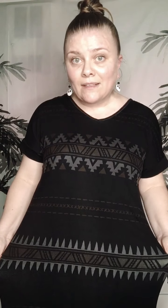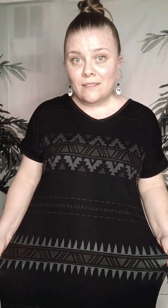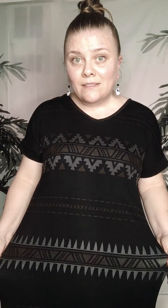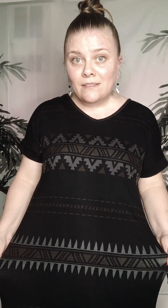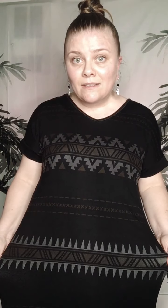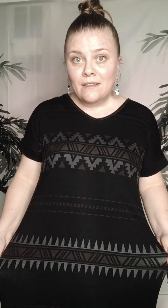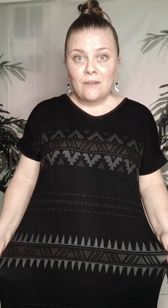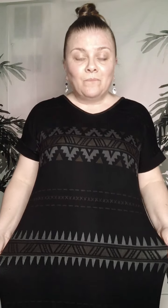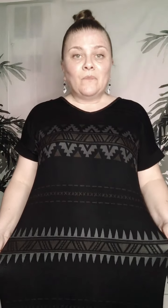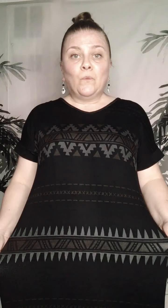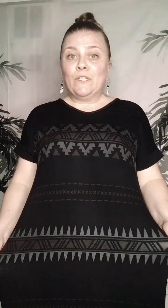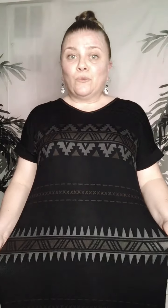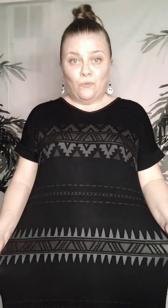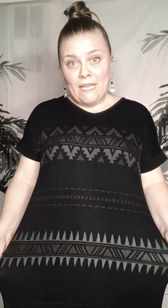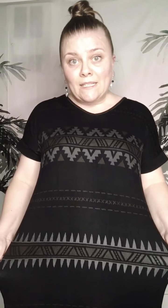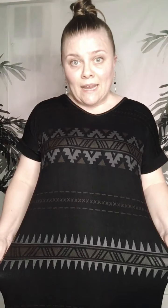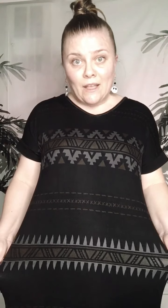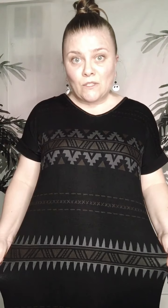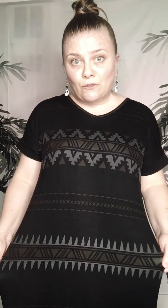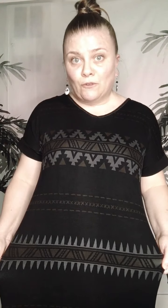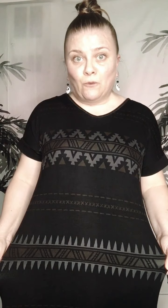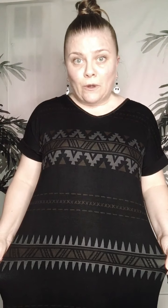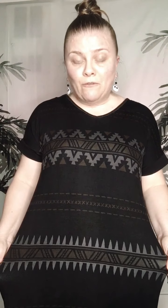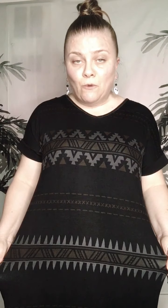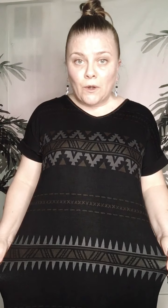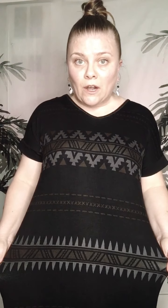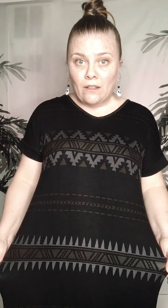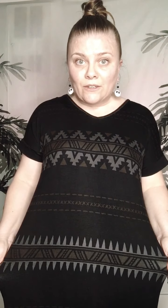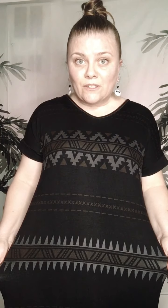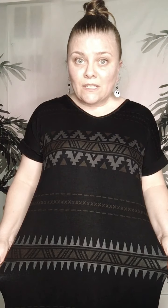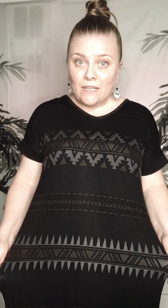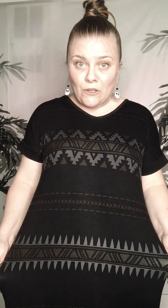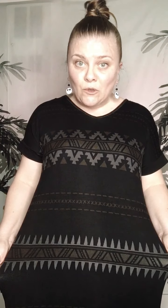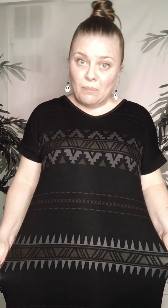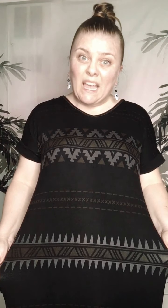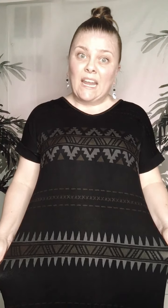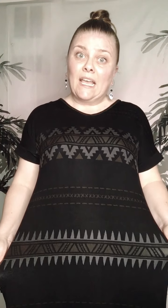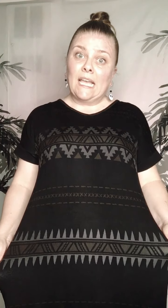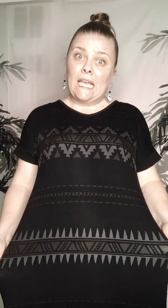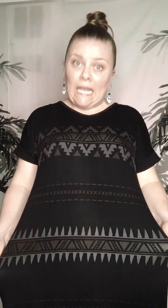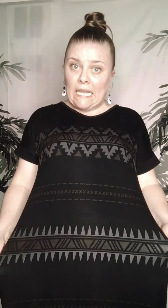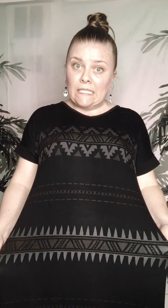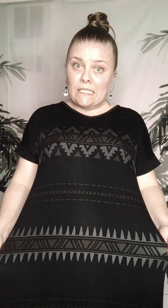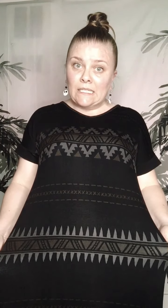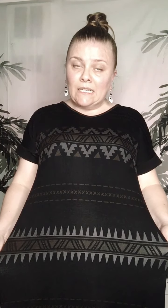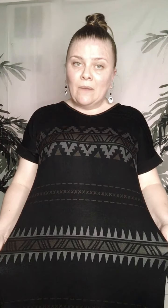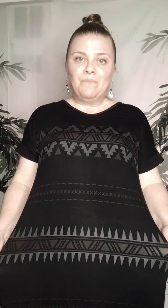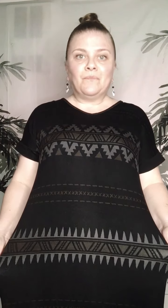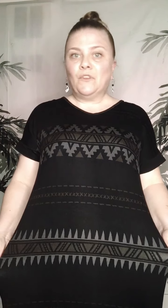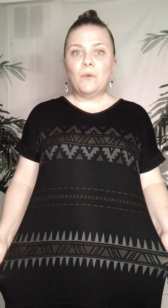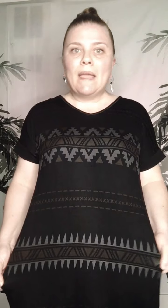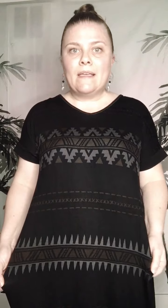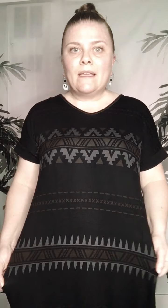which retails for $44 and you paid $8, you're making